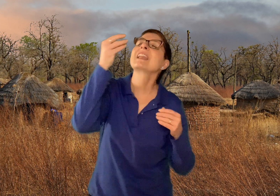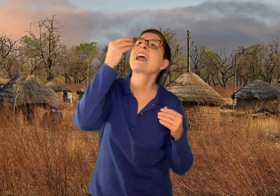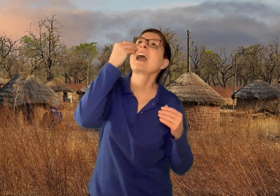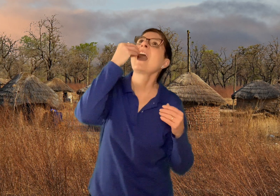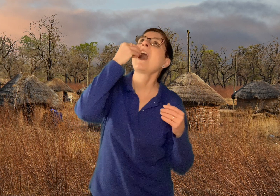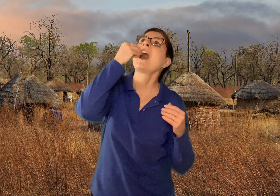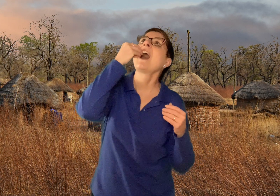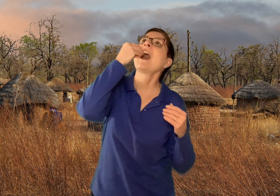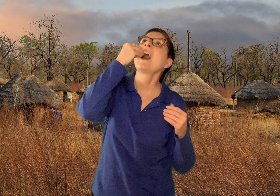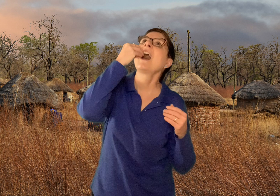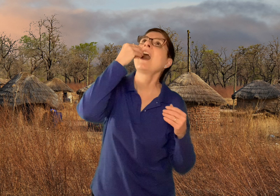Freeze!